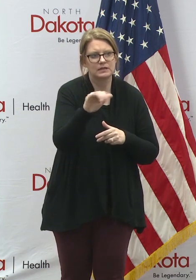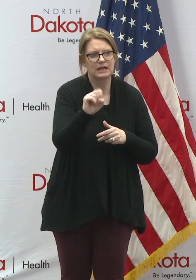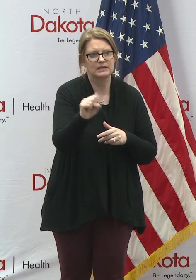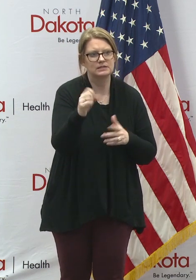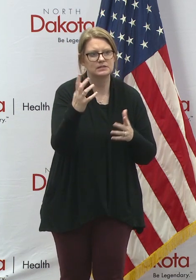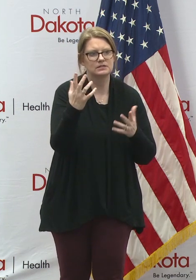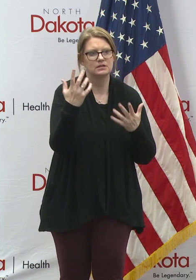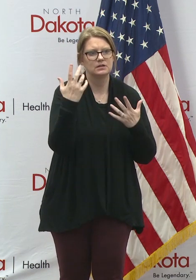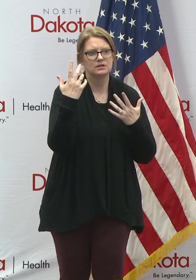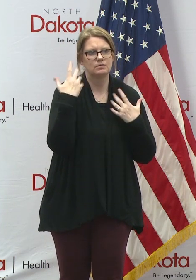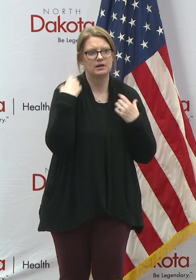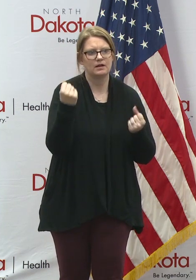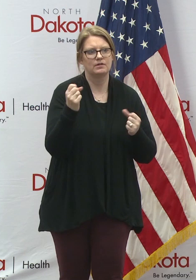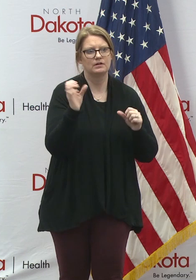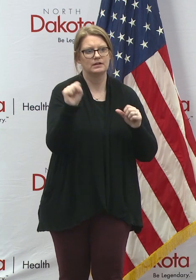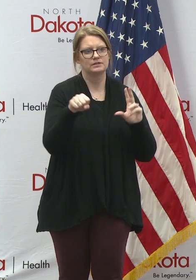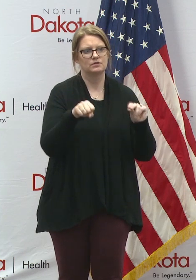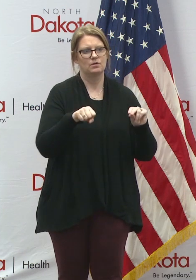Yes or no question.